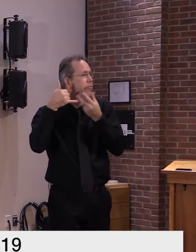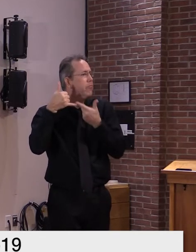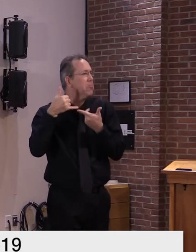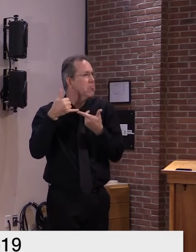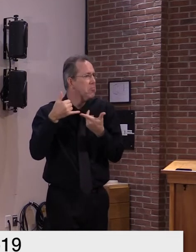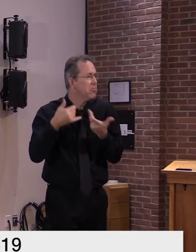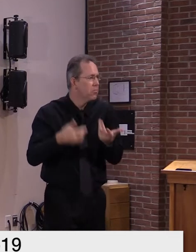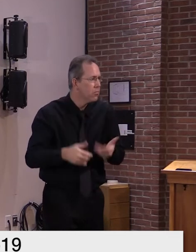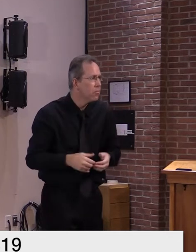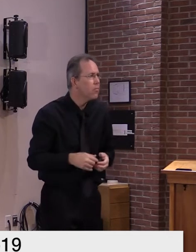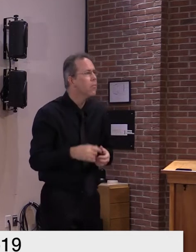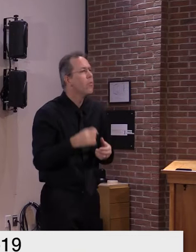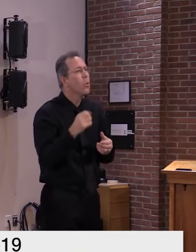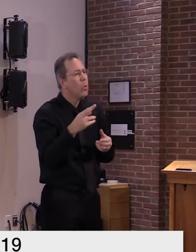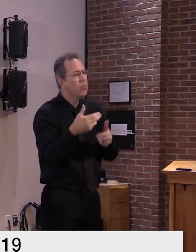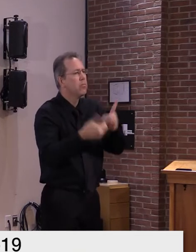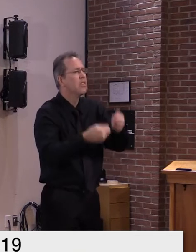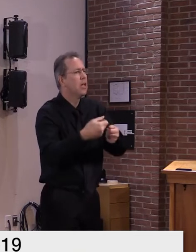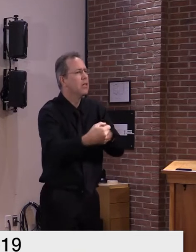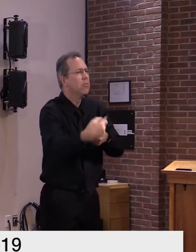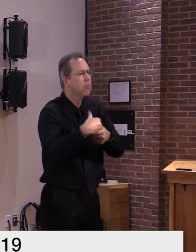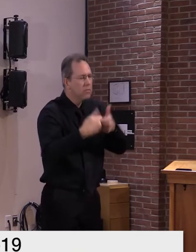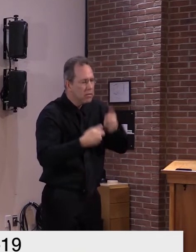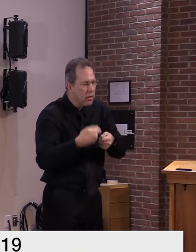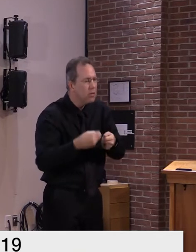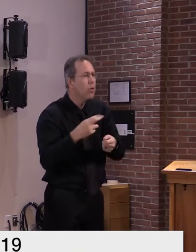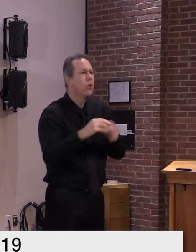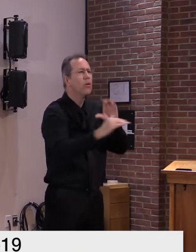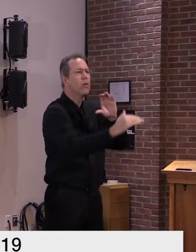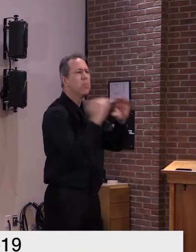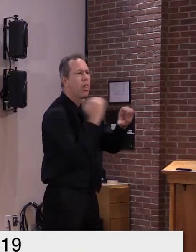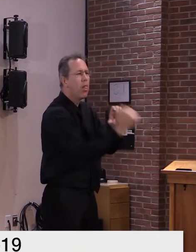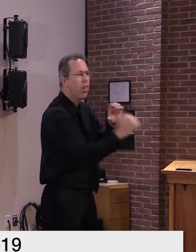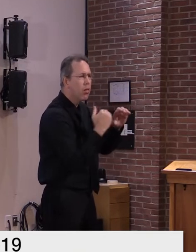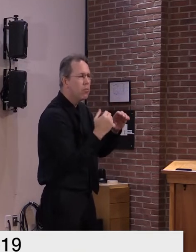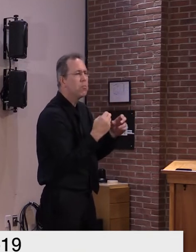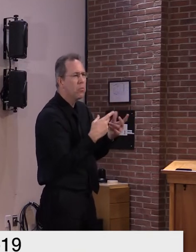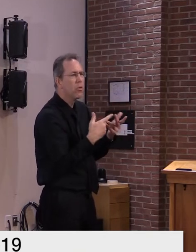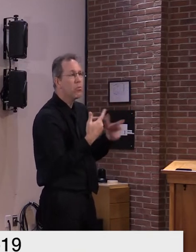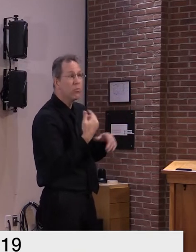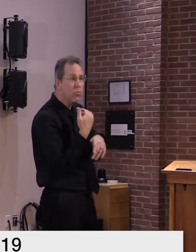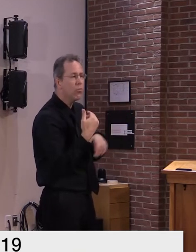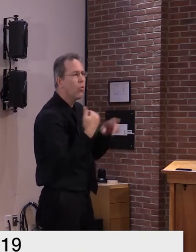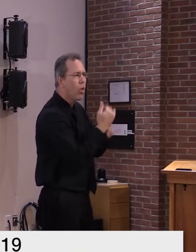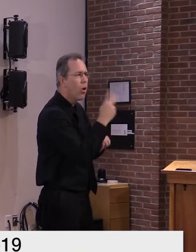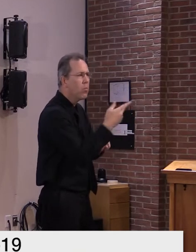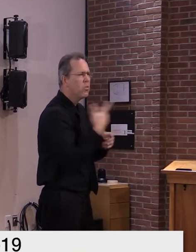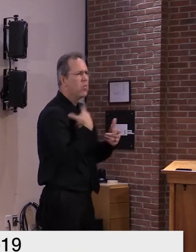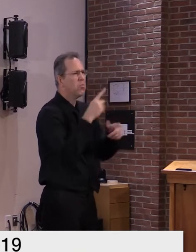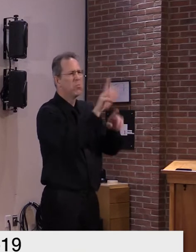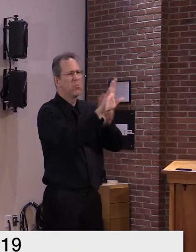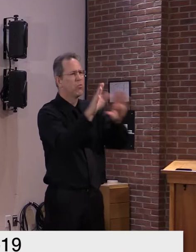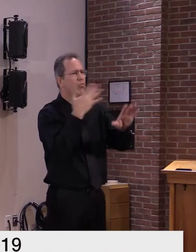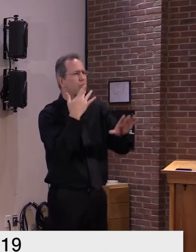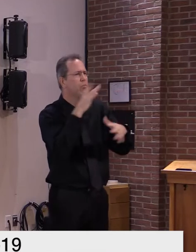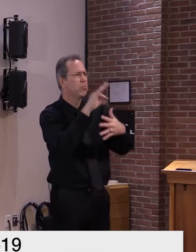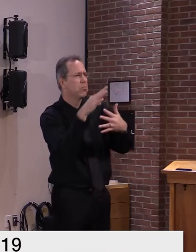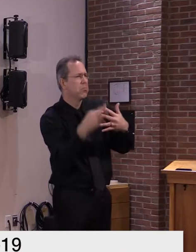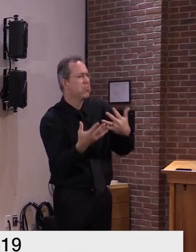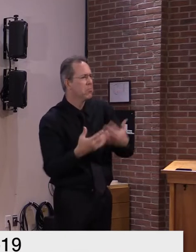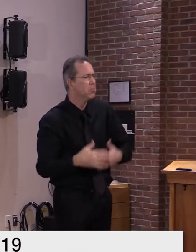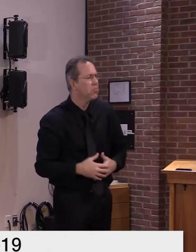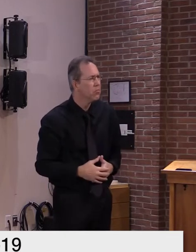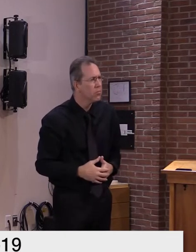well as notifications on the everbridge app it's really up to you as a user how you want to receive those notifications and what types of